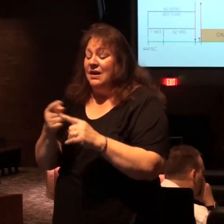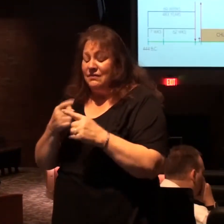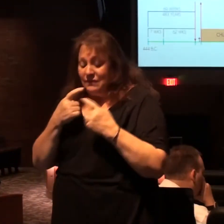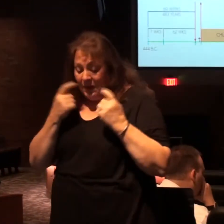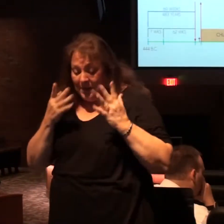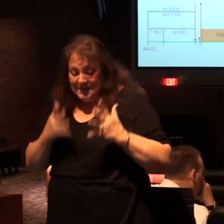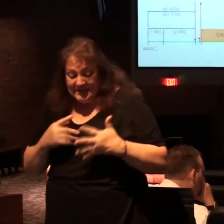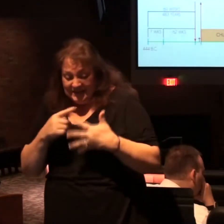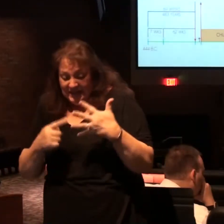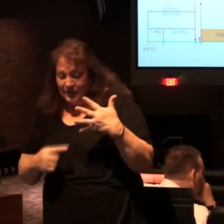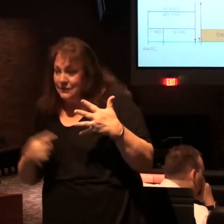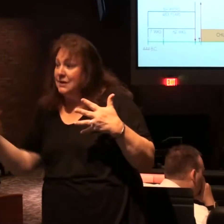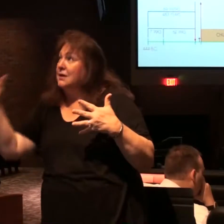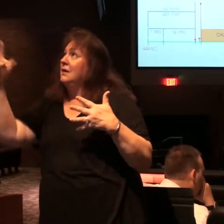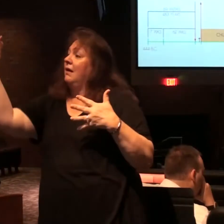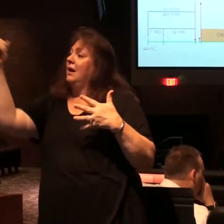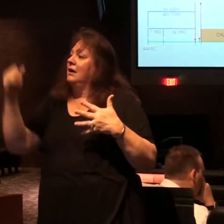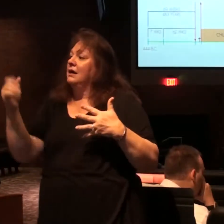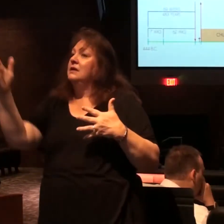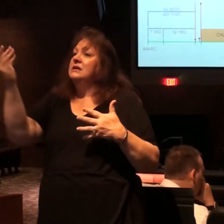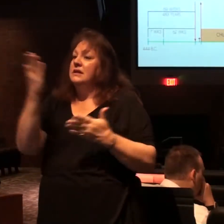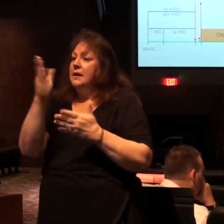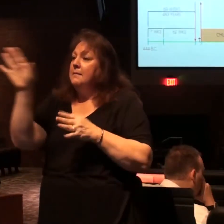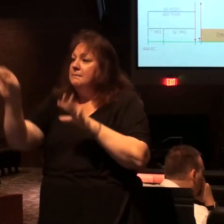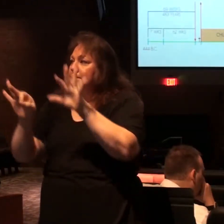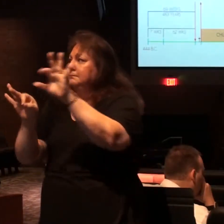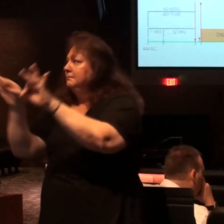humanity but God is intervening to bring something to himself